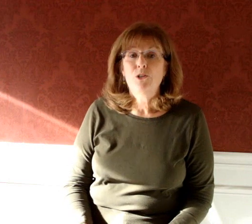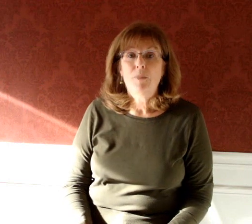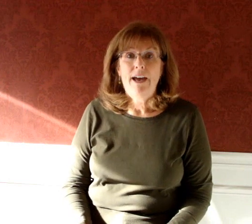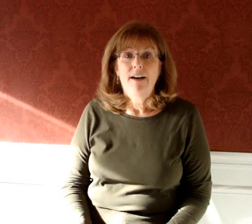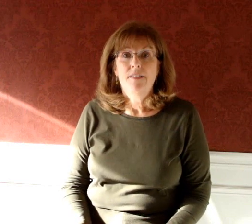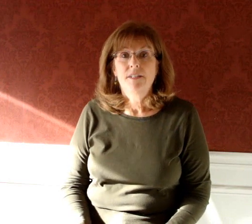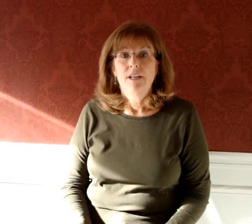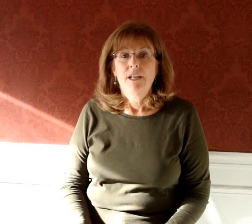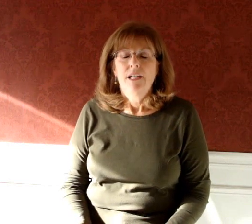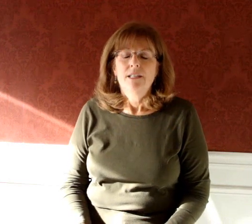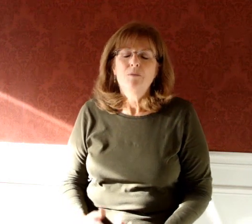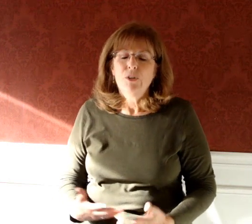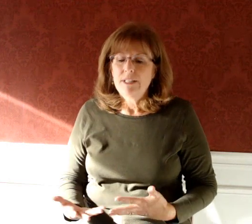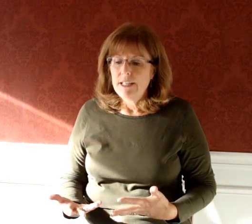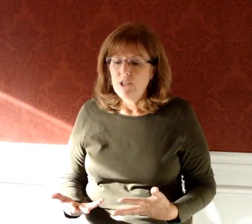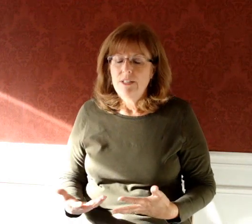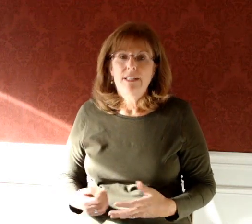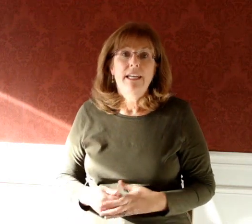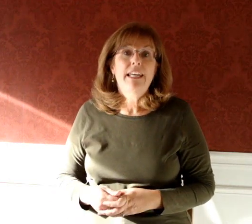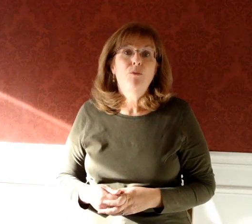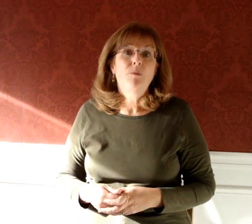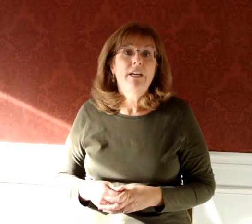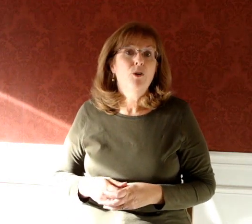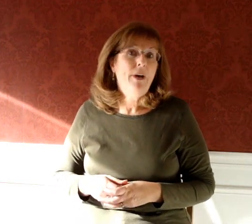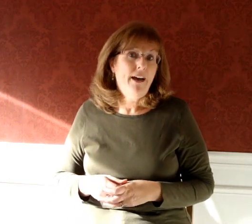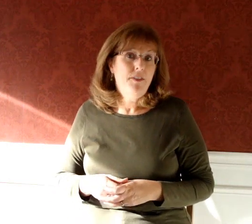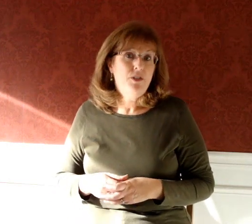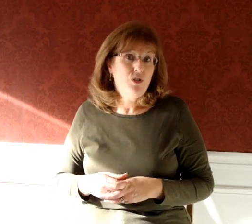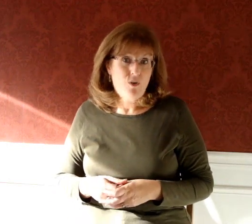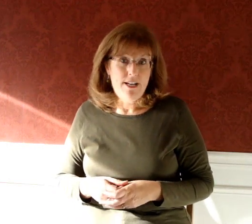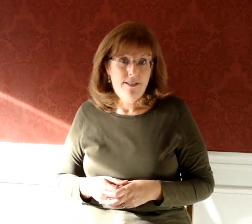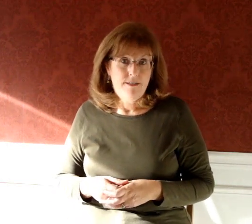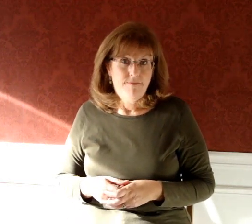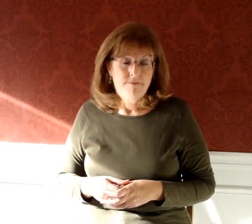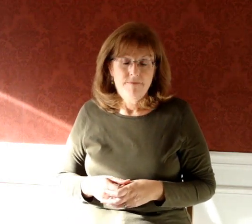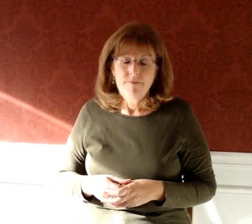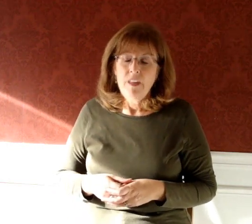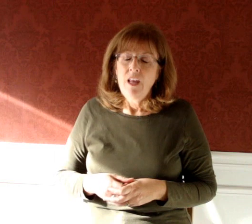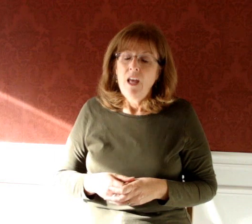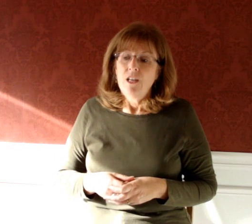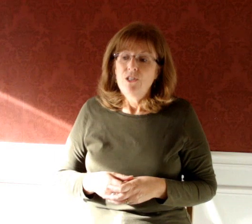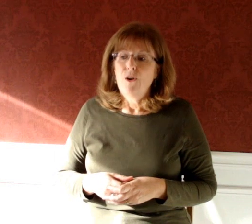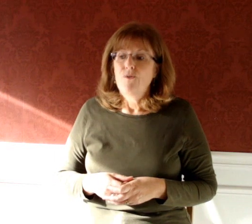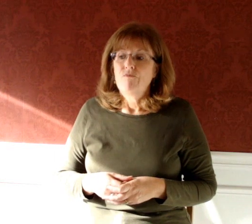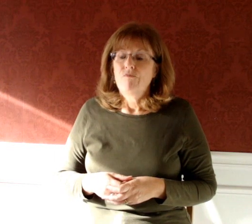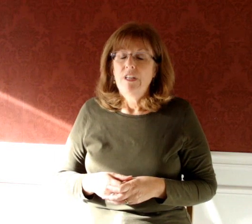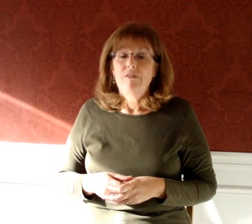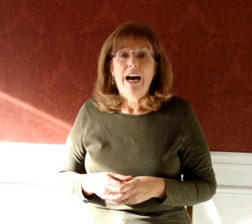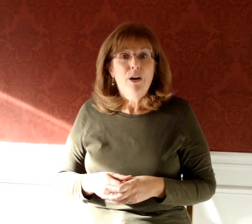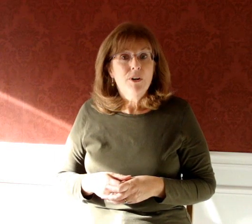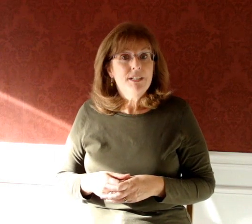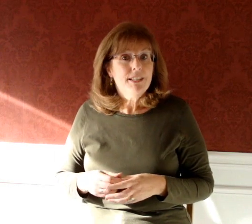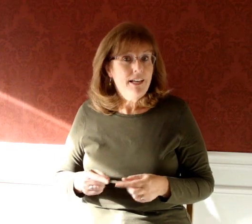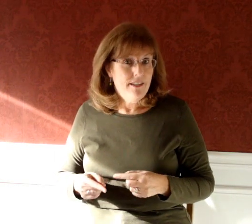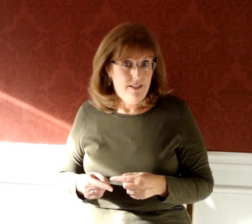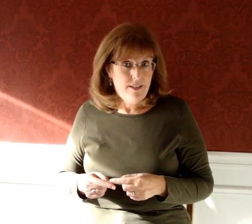your paths. Some translations say, He will make your paths straight. So if I were going to sign this,